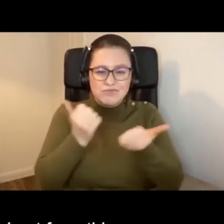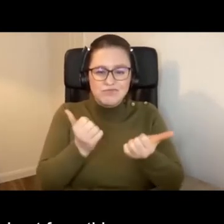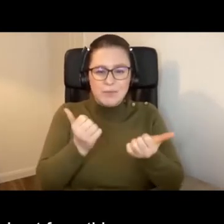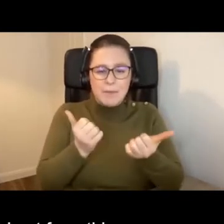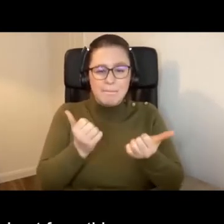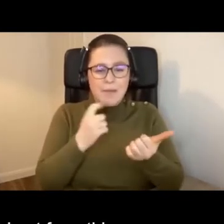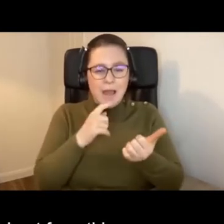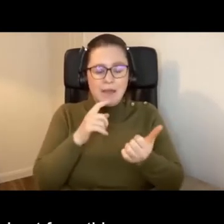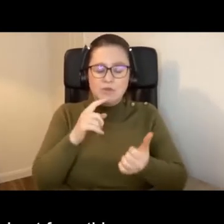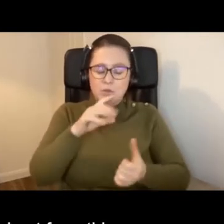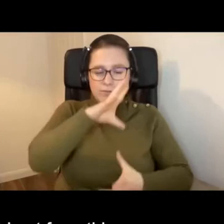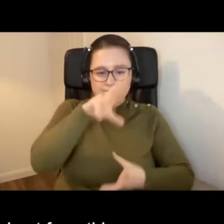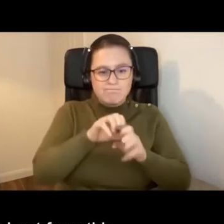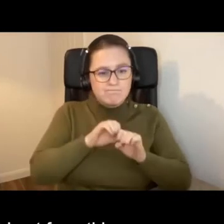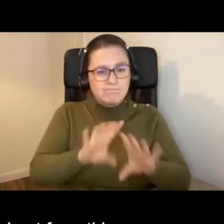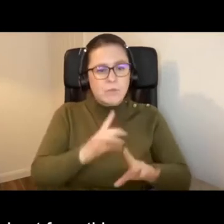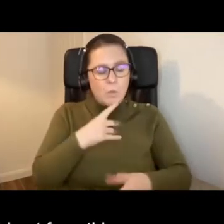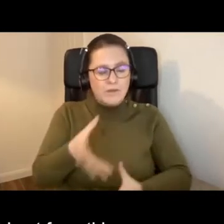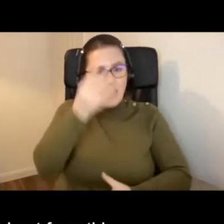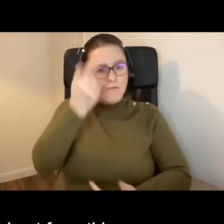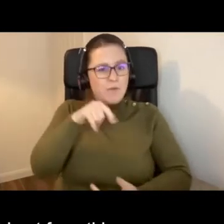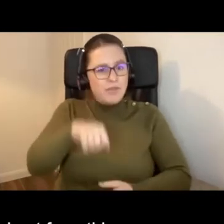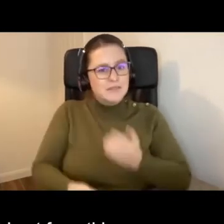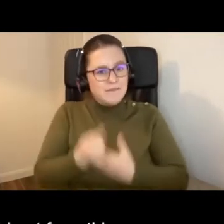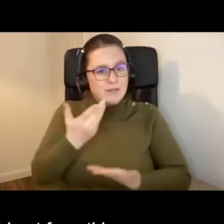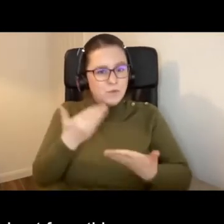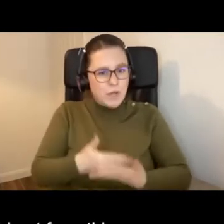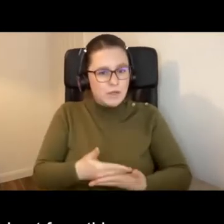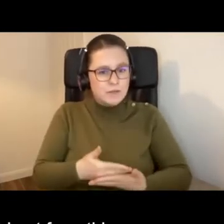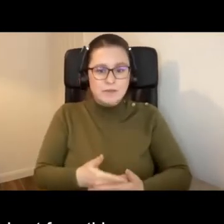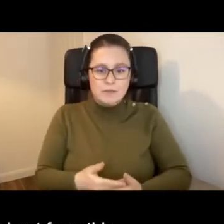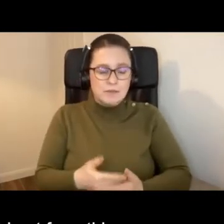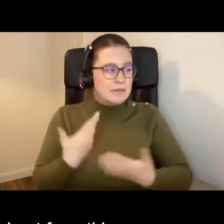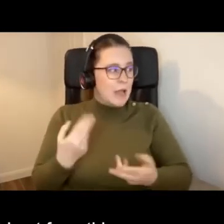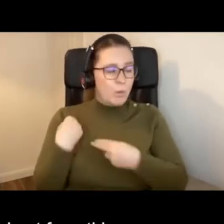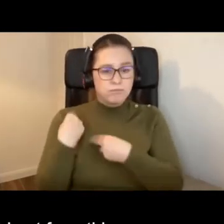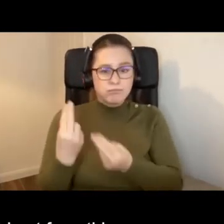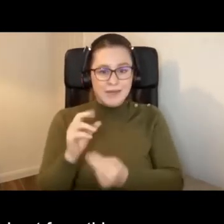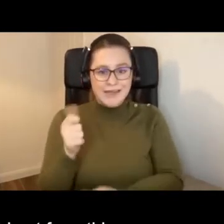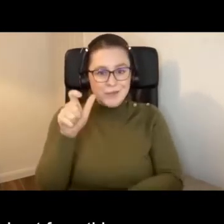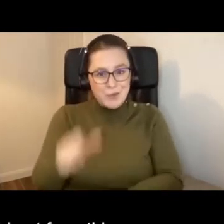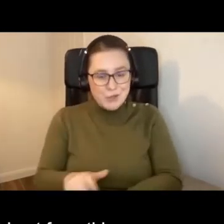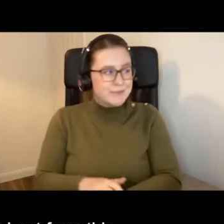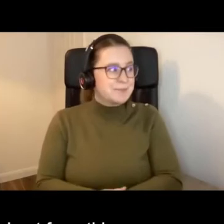to sum up what I get from this event. And the floor is to the next speaker.